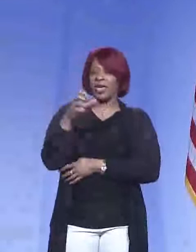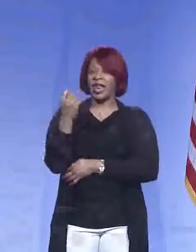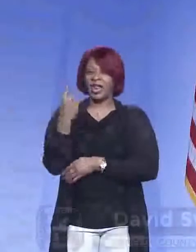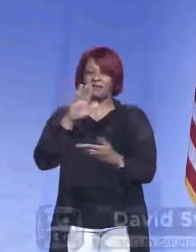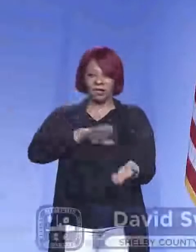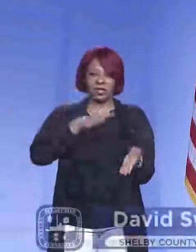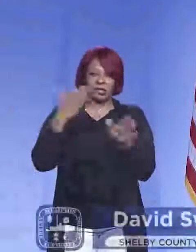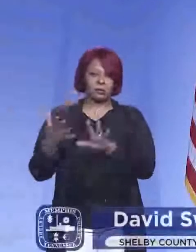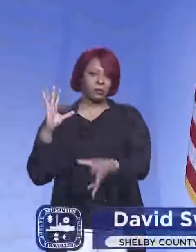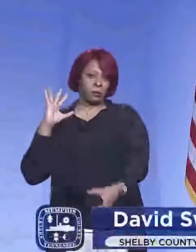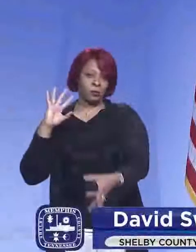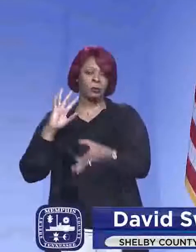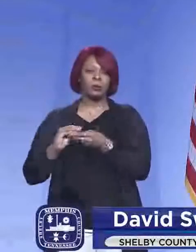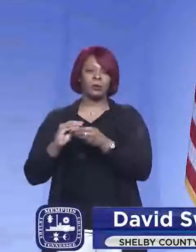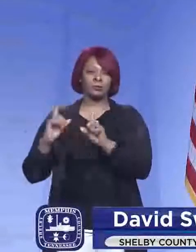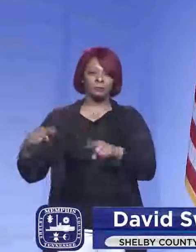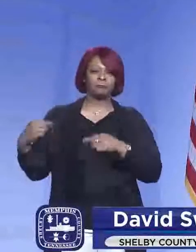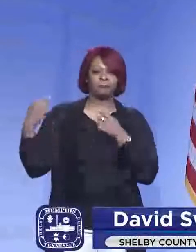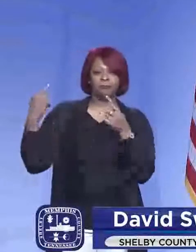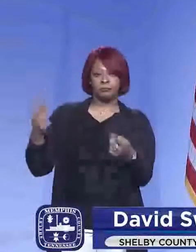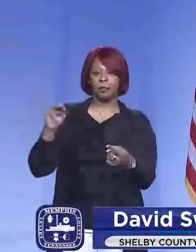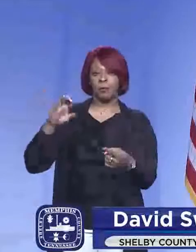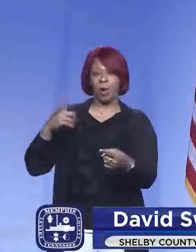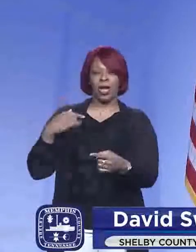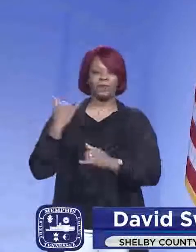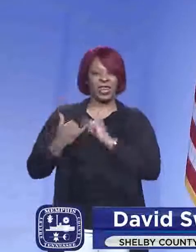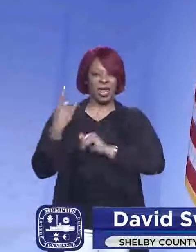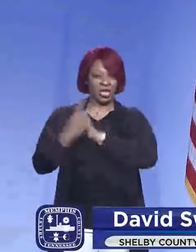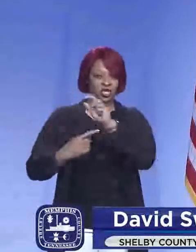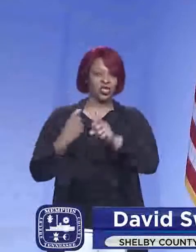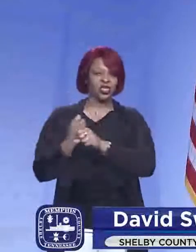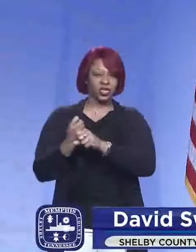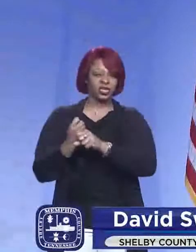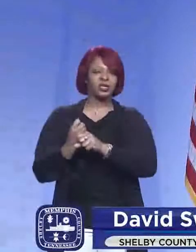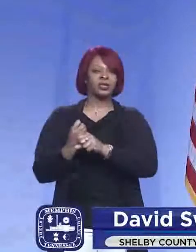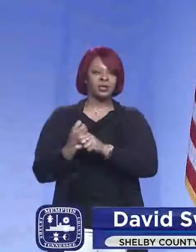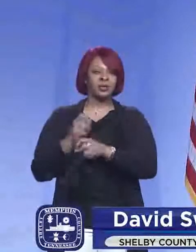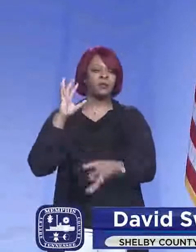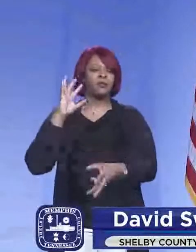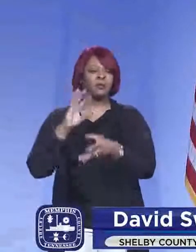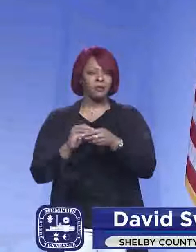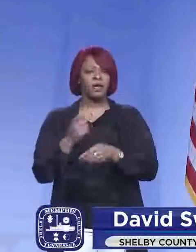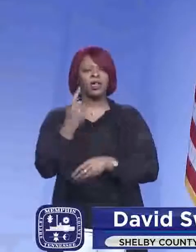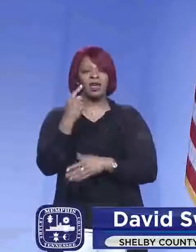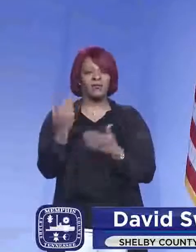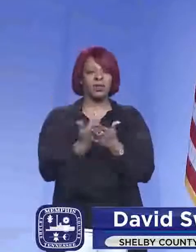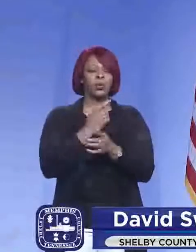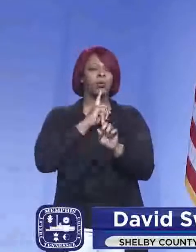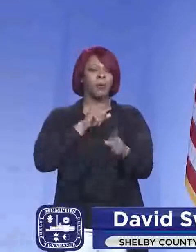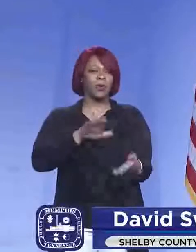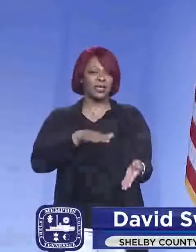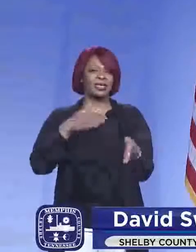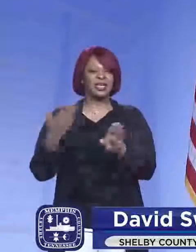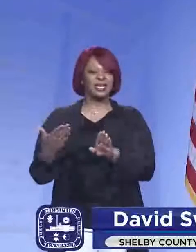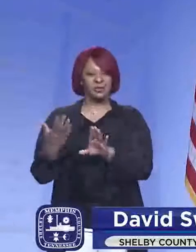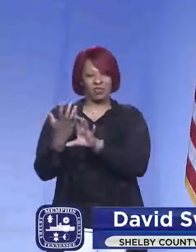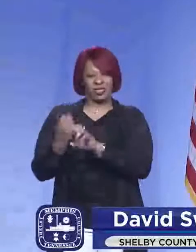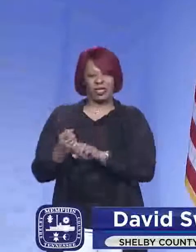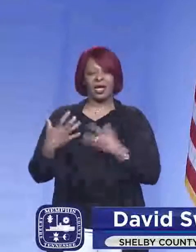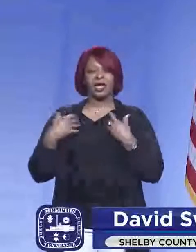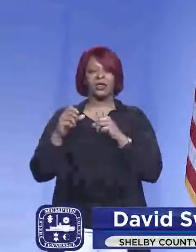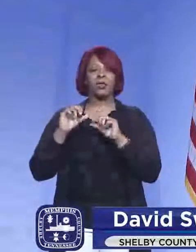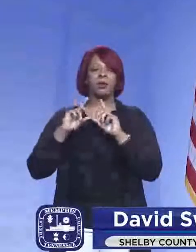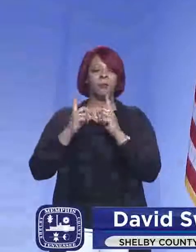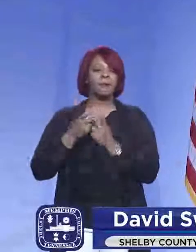deaths that have occurred through the pandemic over the past year and includes 11 new reports of death that were received by the Health